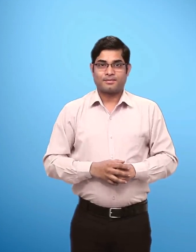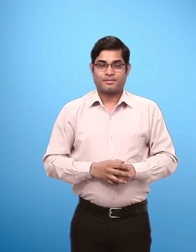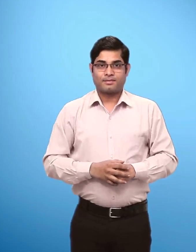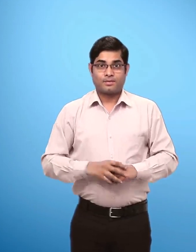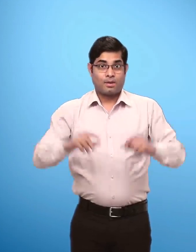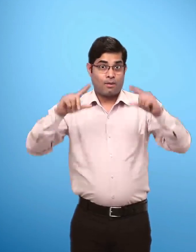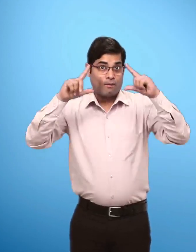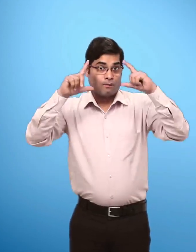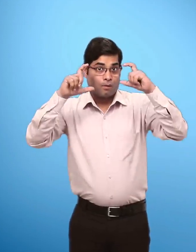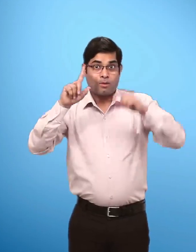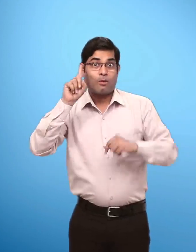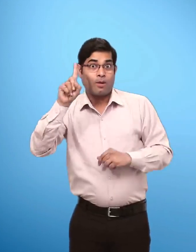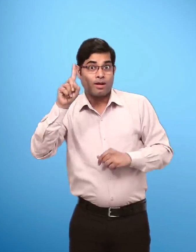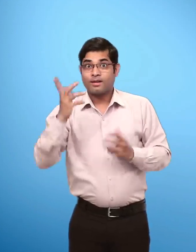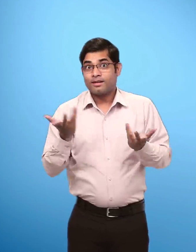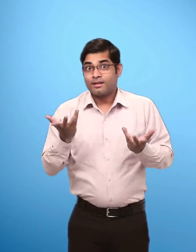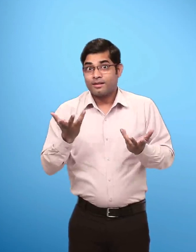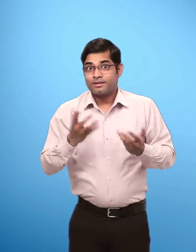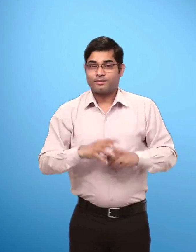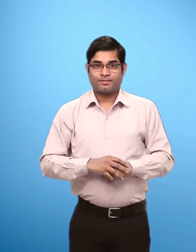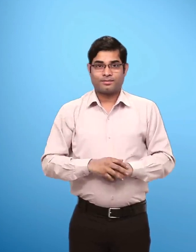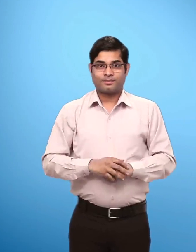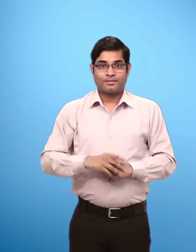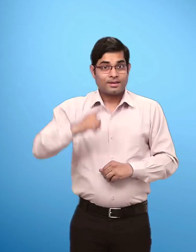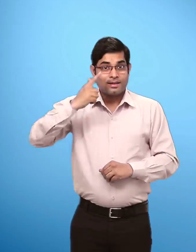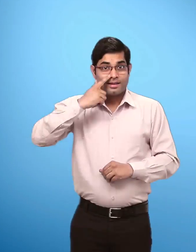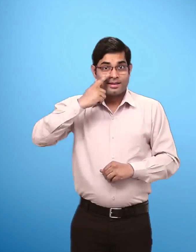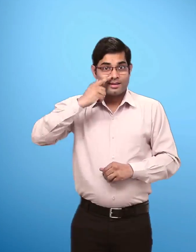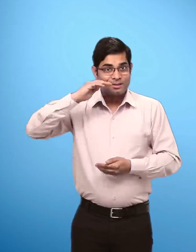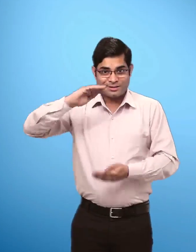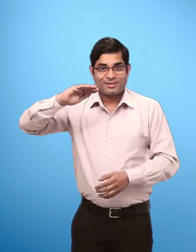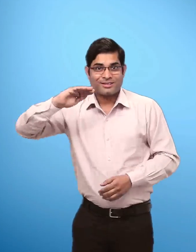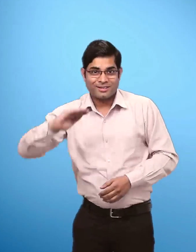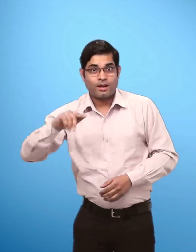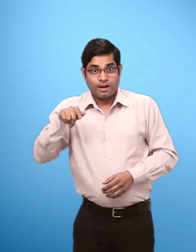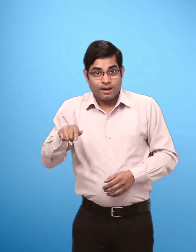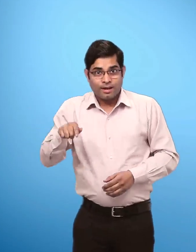Picture 1 shows A girl Sitting on the floor